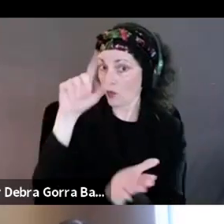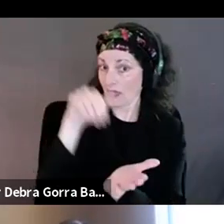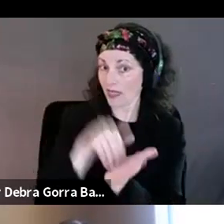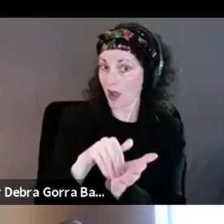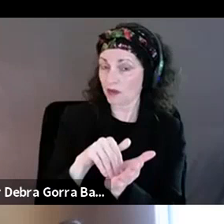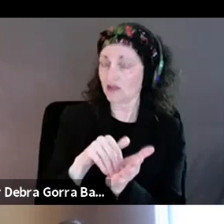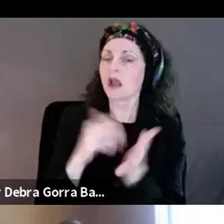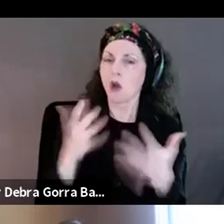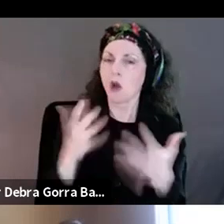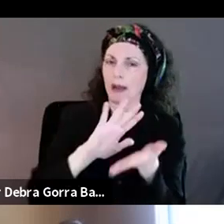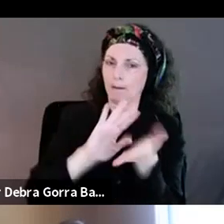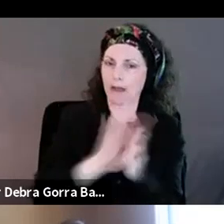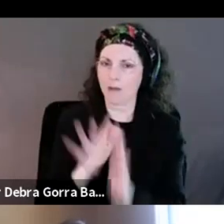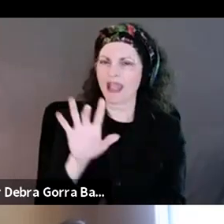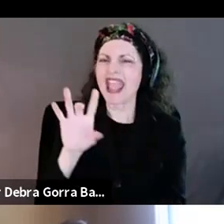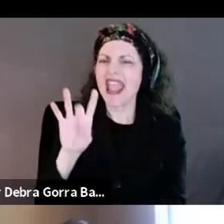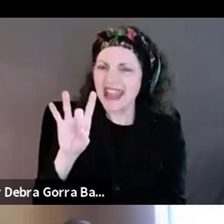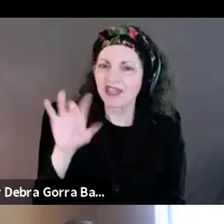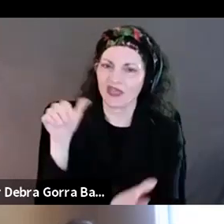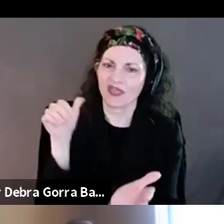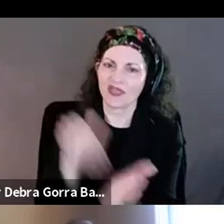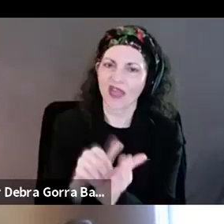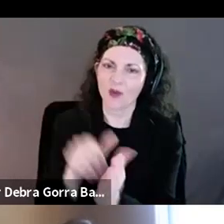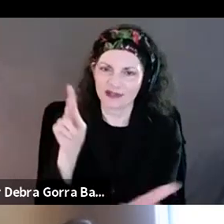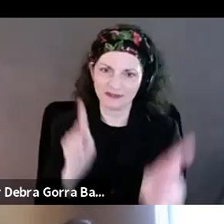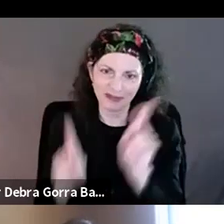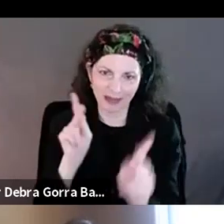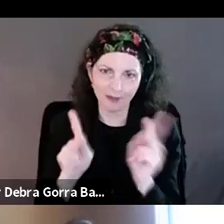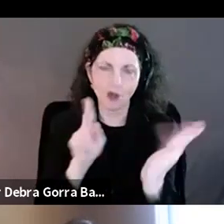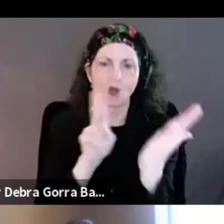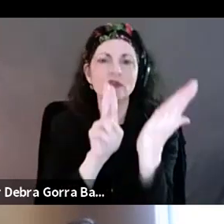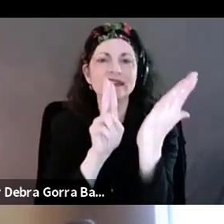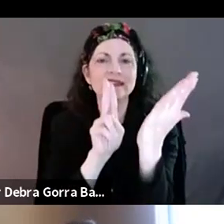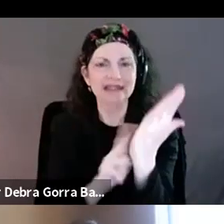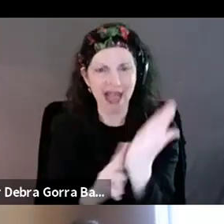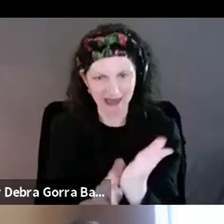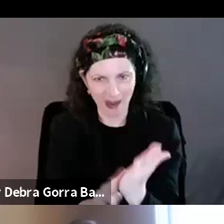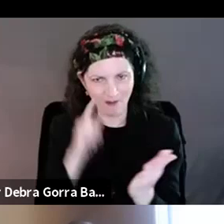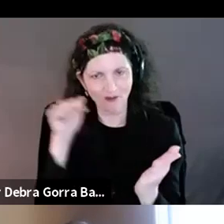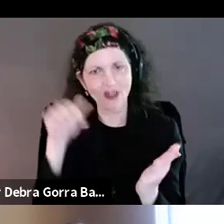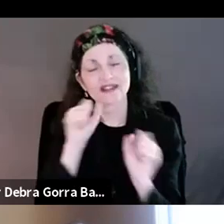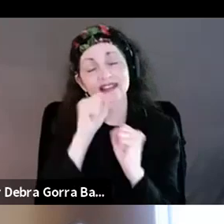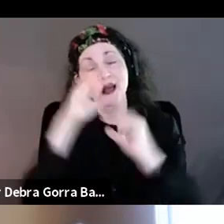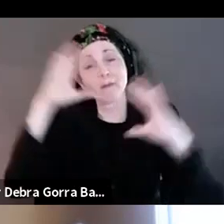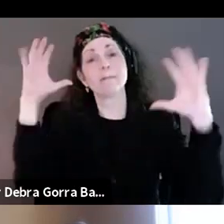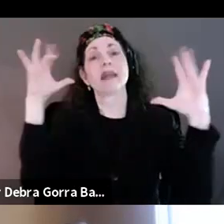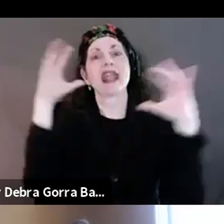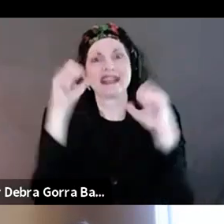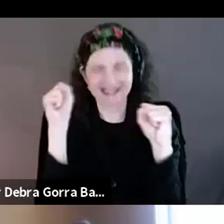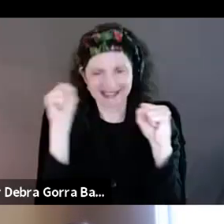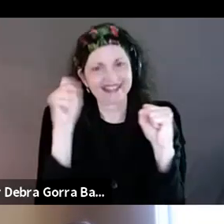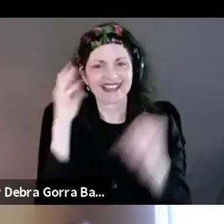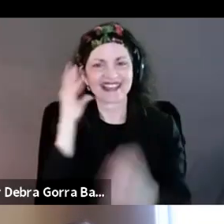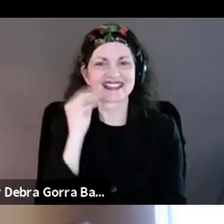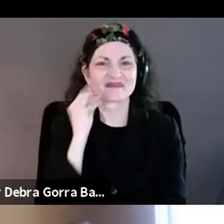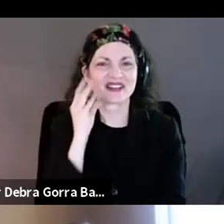into almost 8,000 people that have signed up for this amazing experience. Wow, wow, wow.